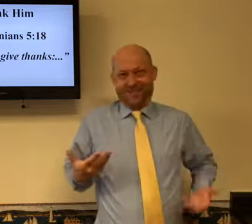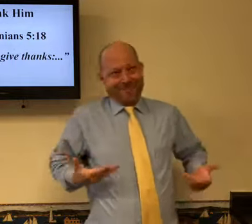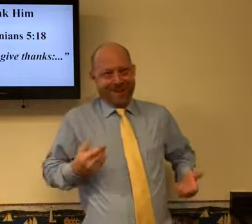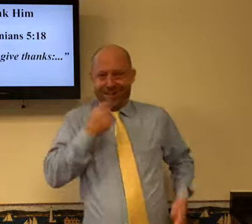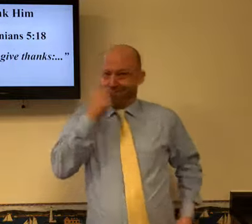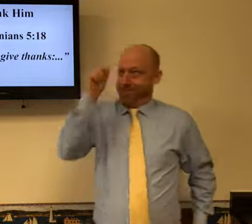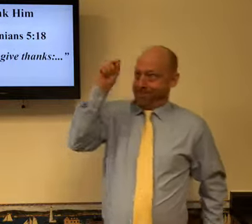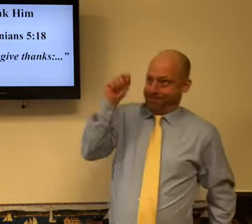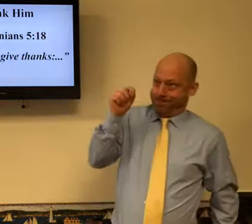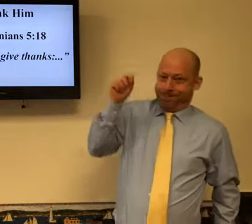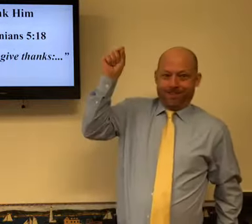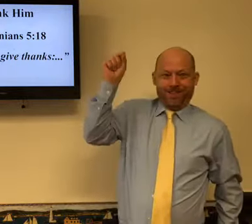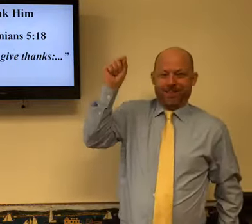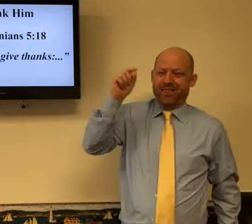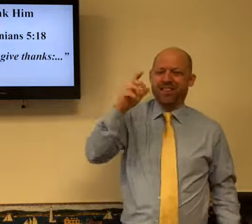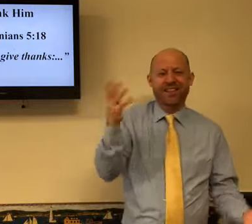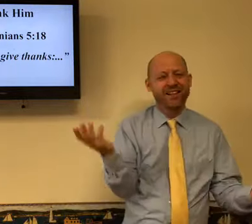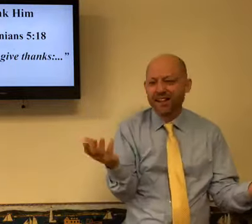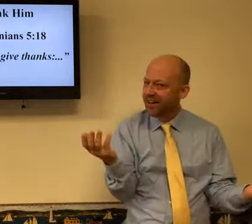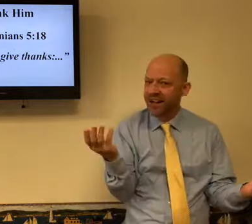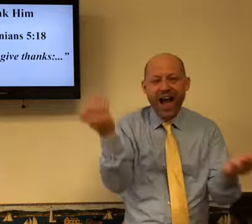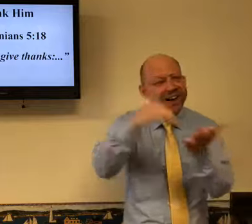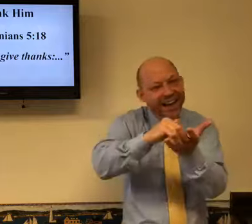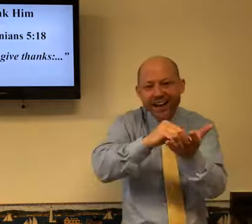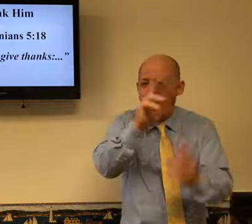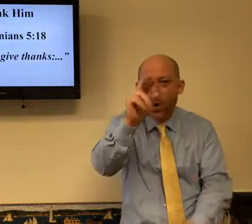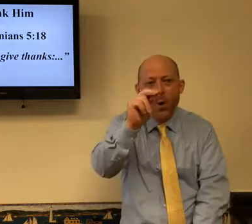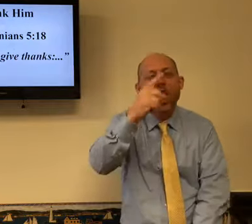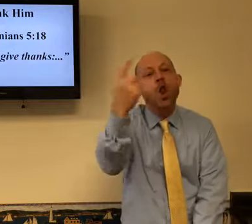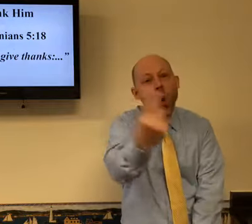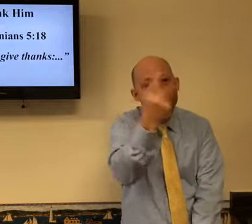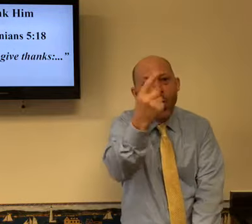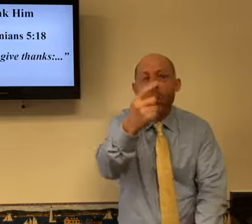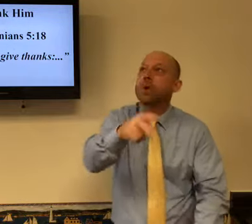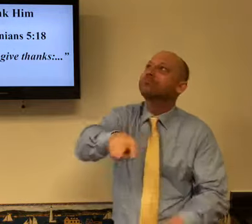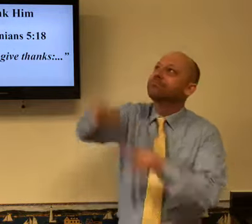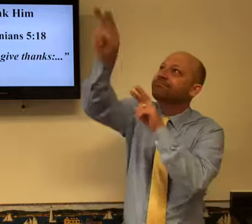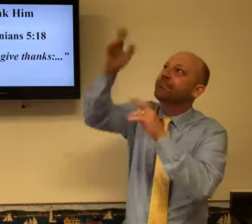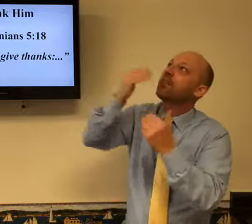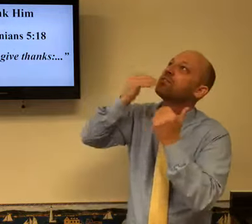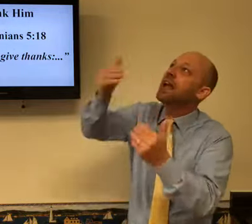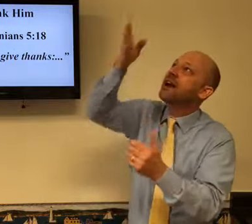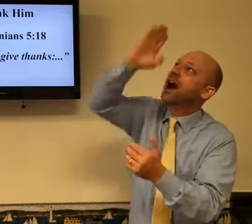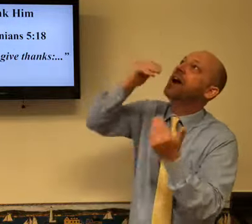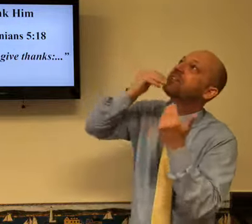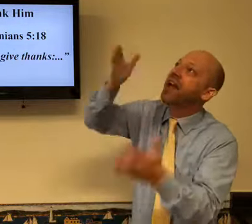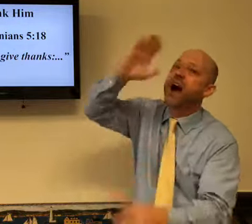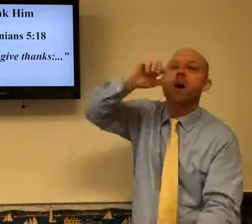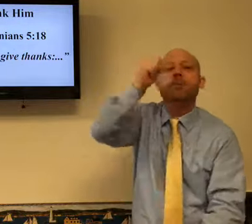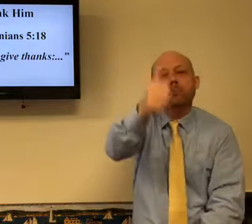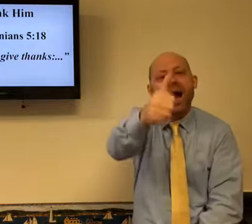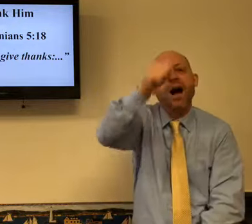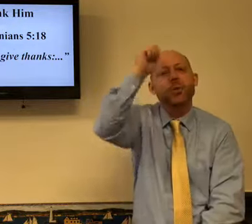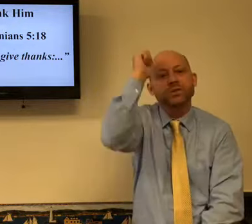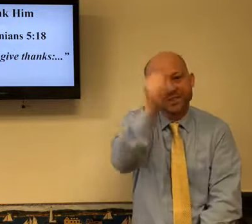I have to act like everybody can see me and I got to check off my checkmark for the week? No.